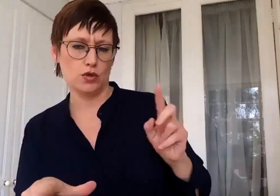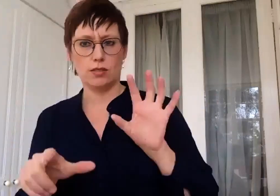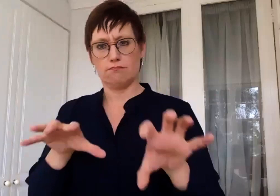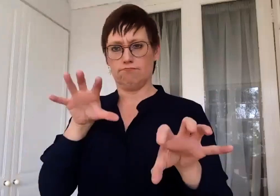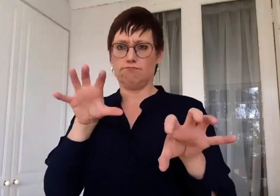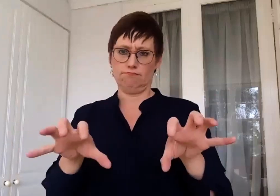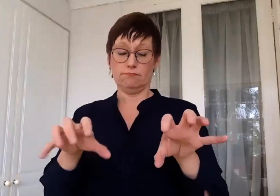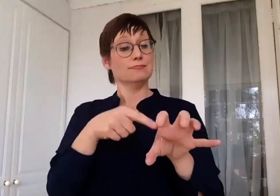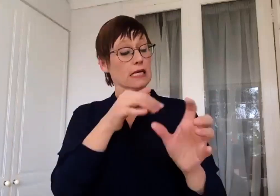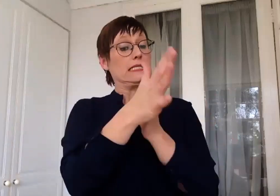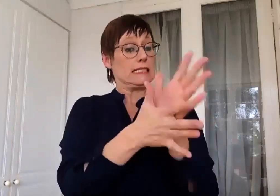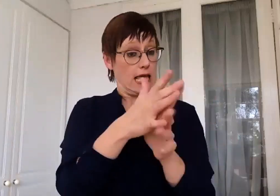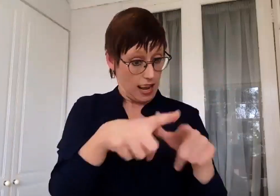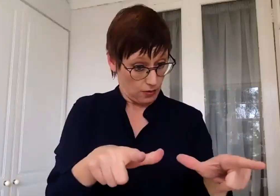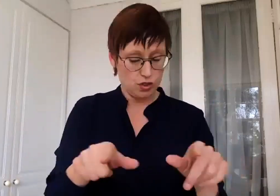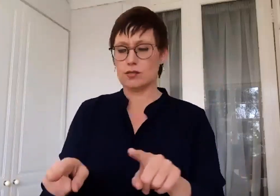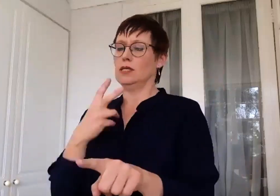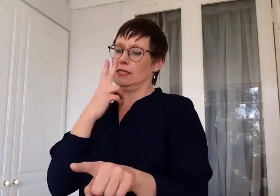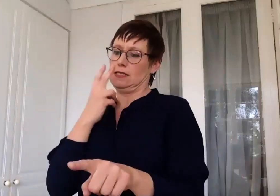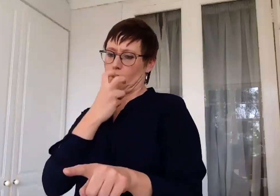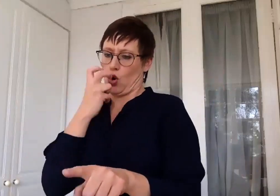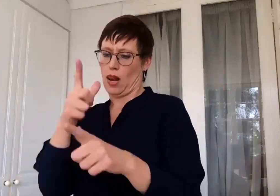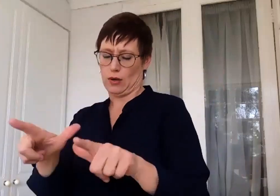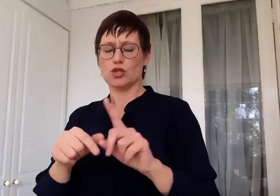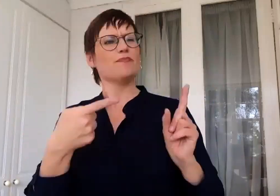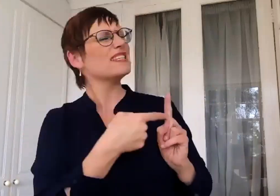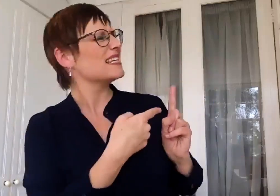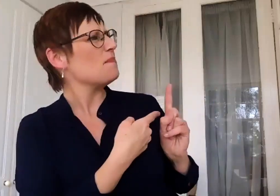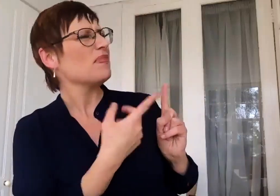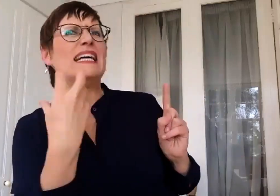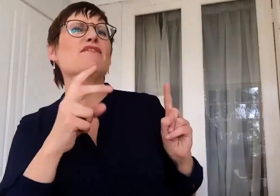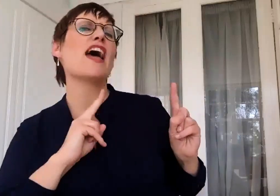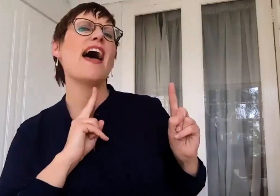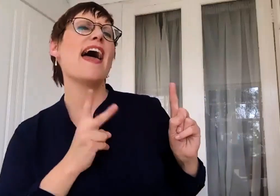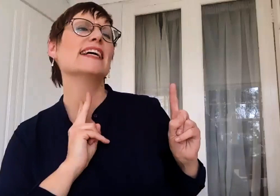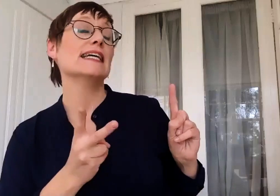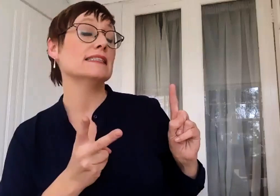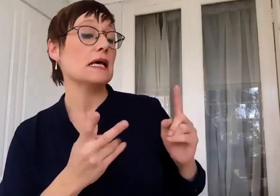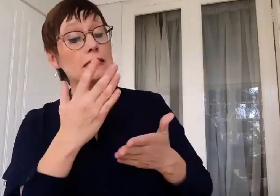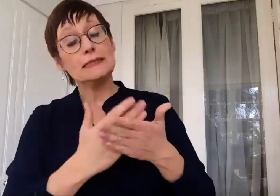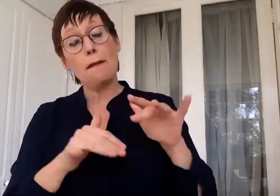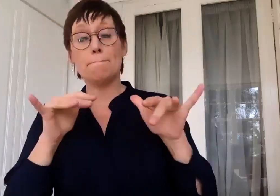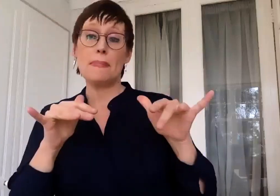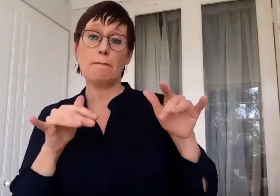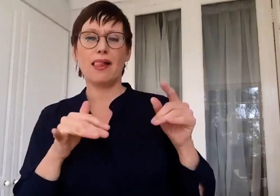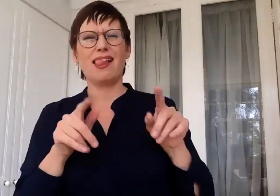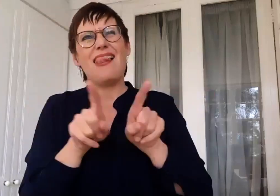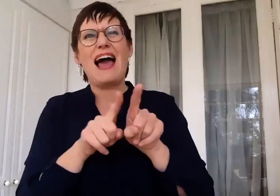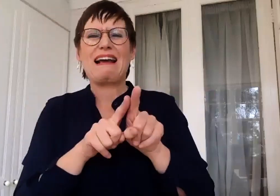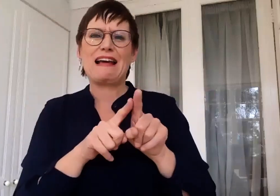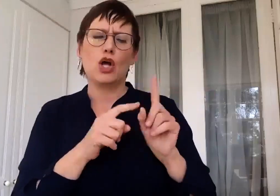in accent, you know, whether you speak English, Afrikaans or whatever. Some of us might speak Platt-Afrikaans or Rondung